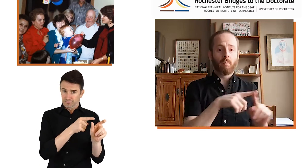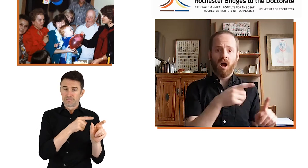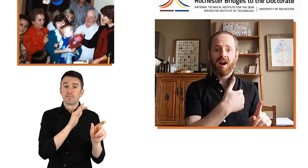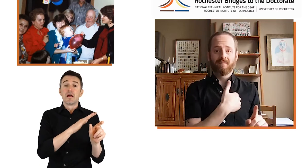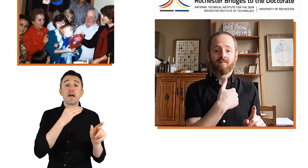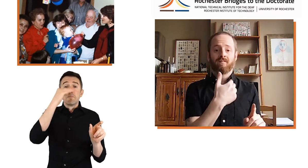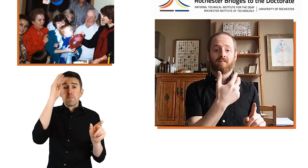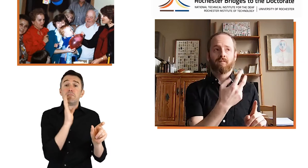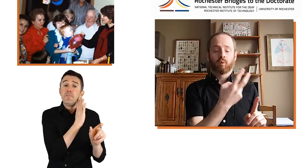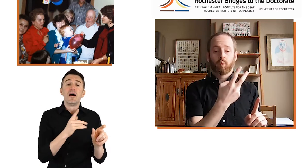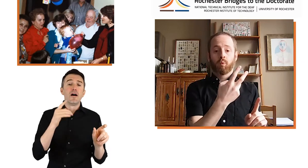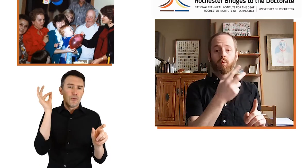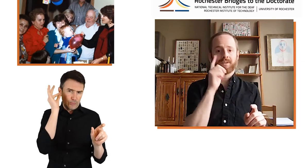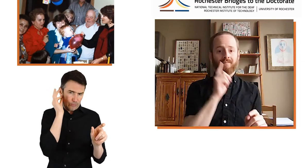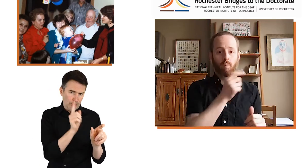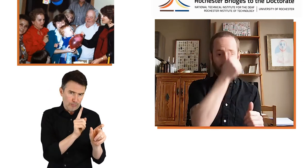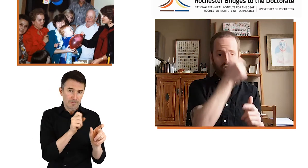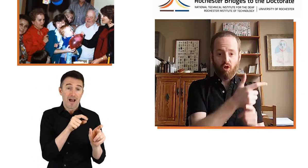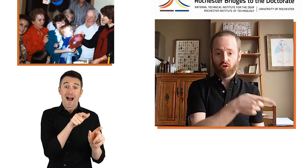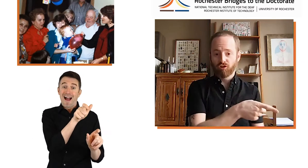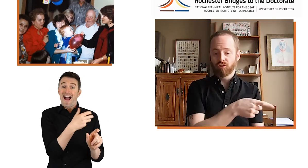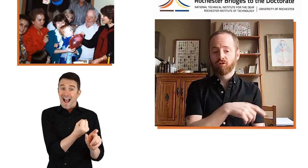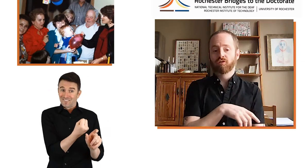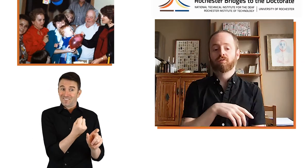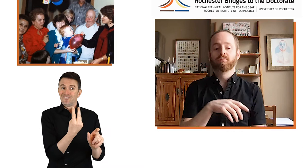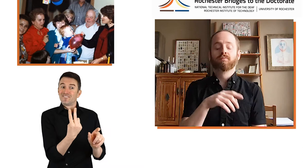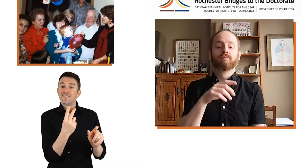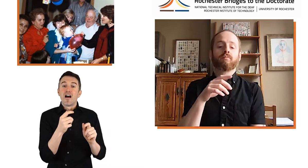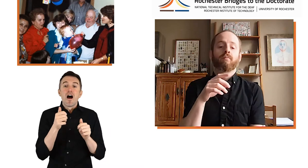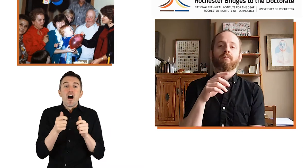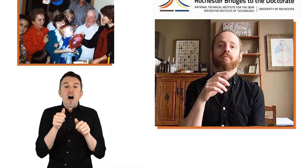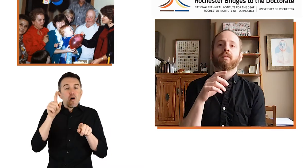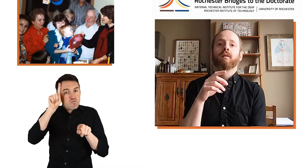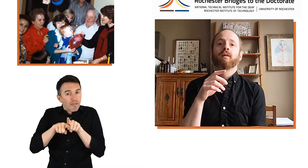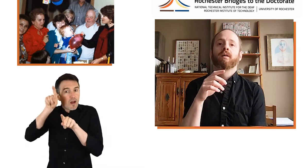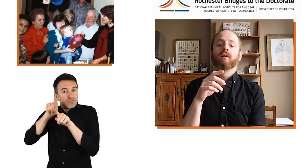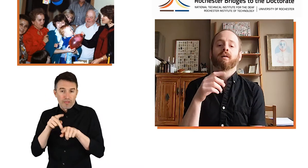My father's parents are hearing, but my father has two deaf brothers.